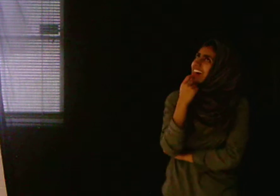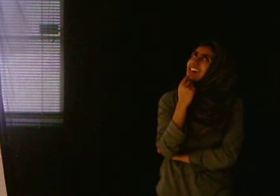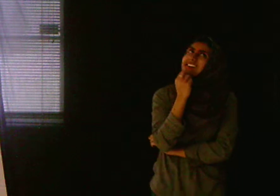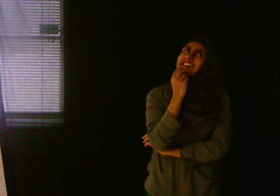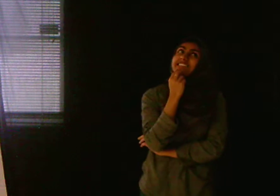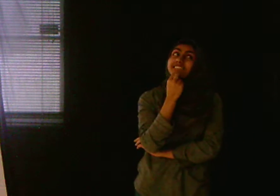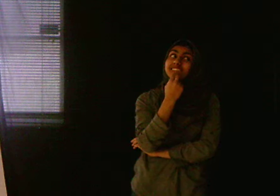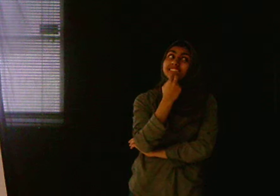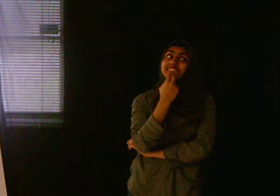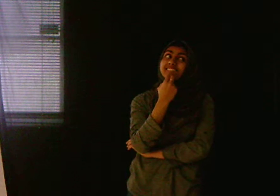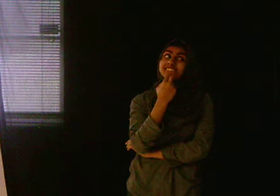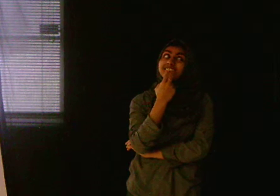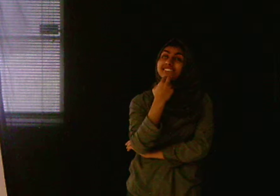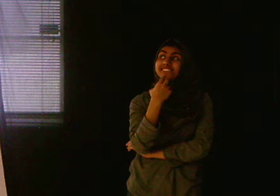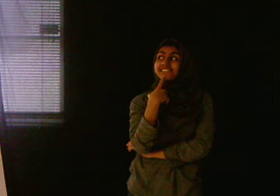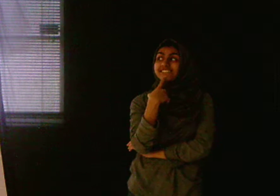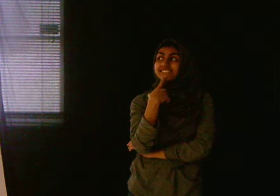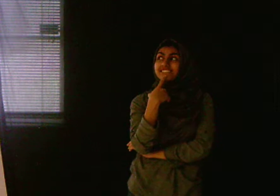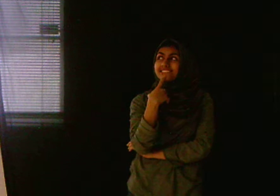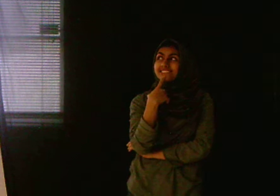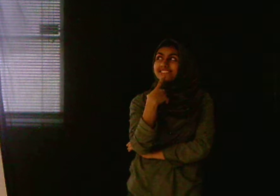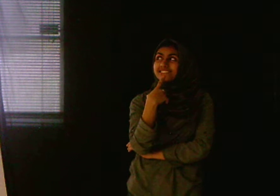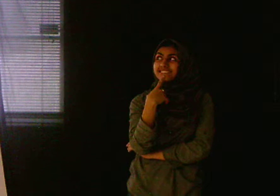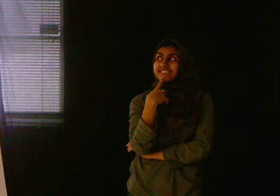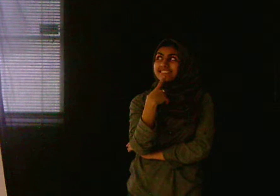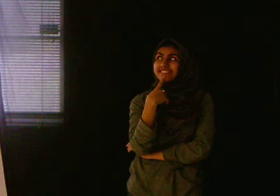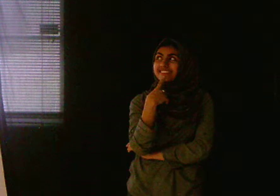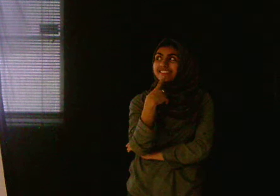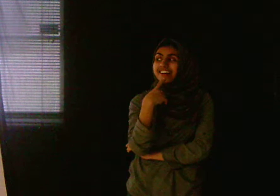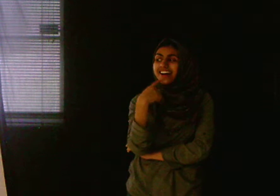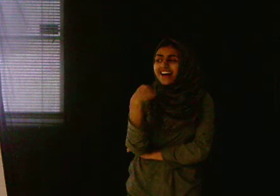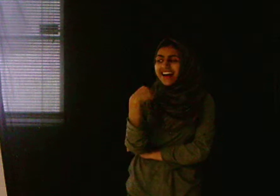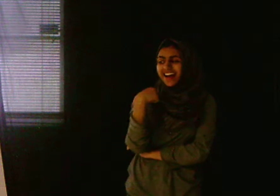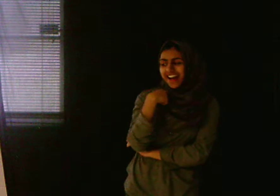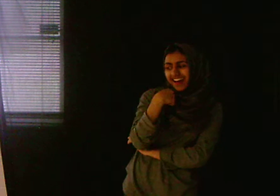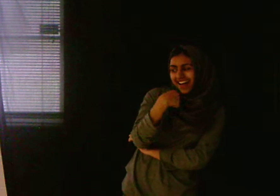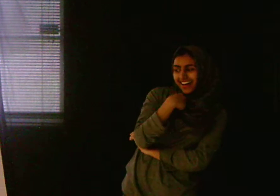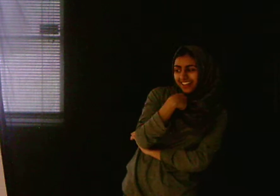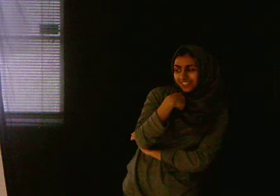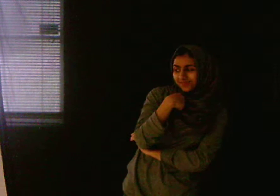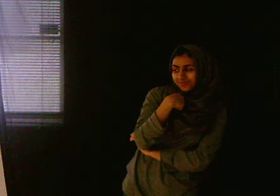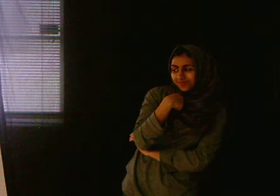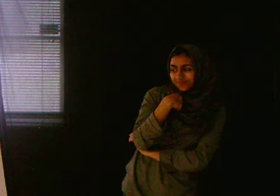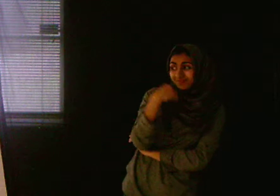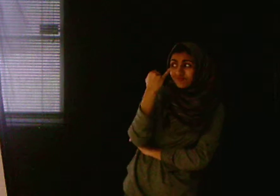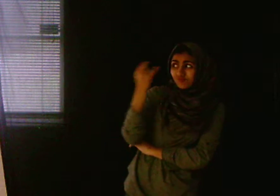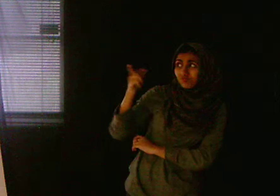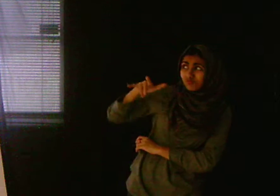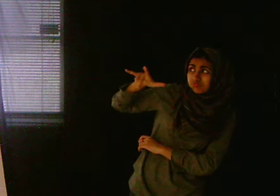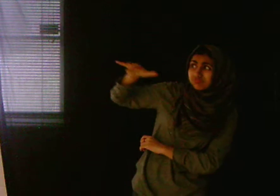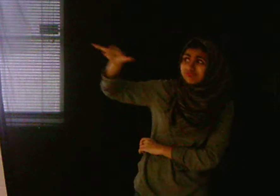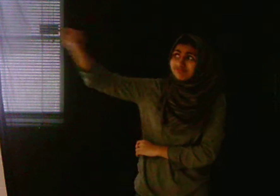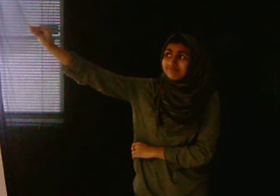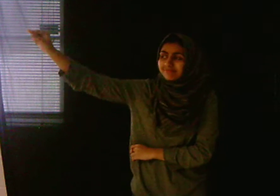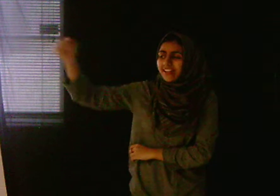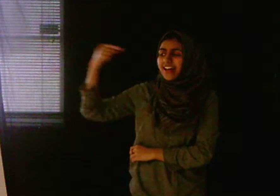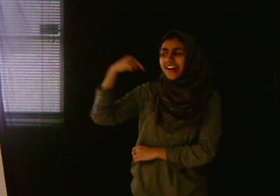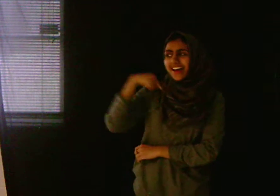If you become a bird and fly away from me, says a fisherman, I will be